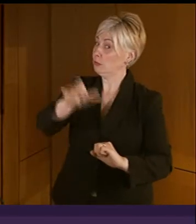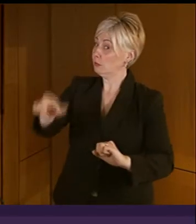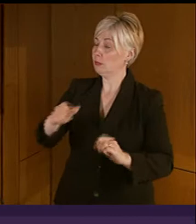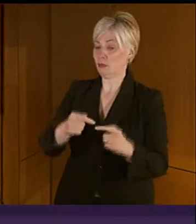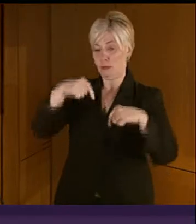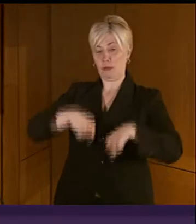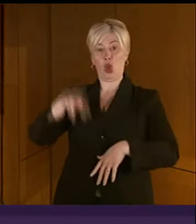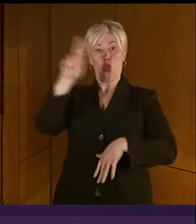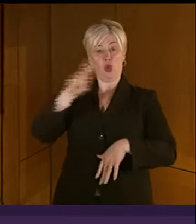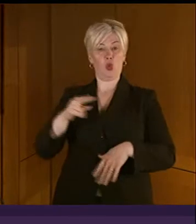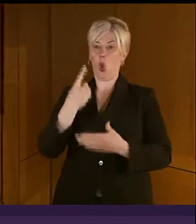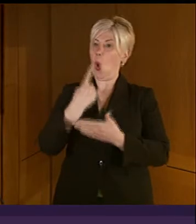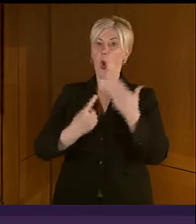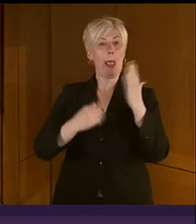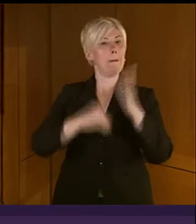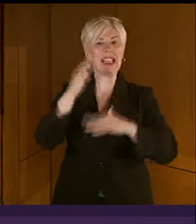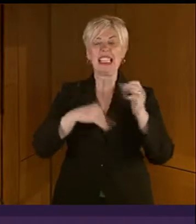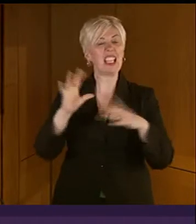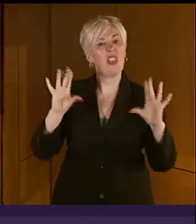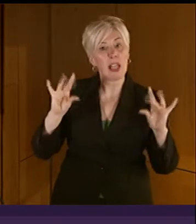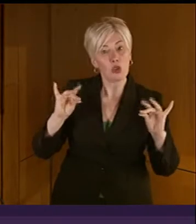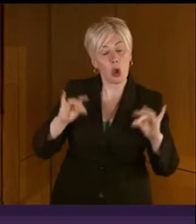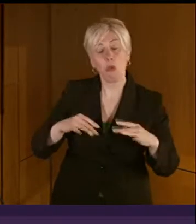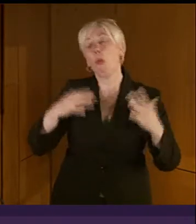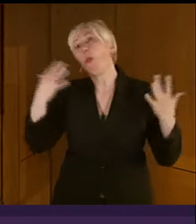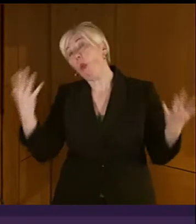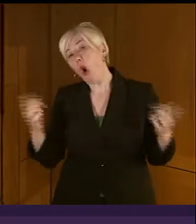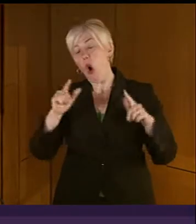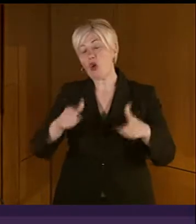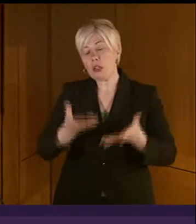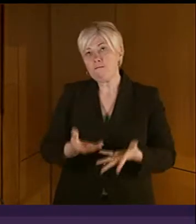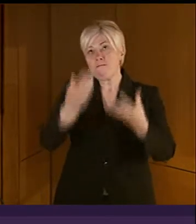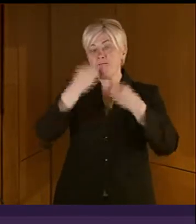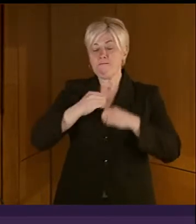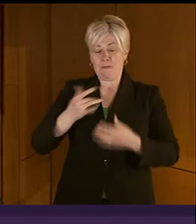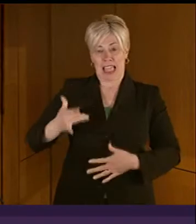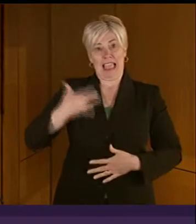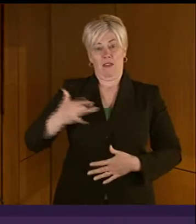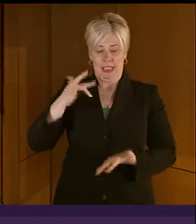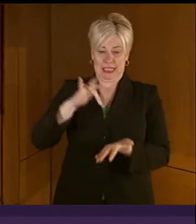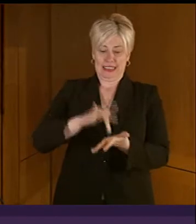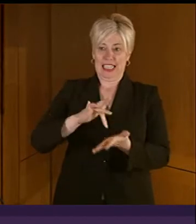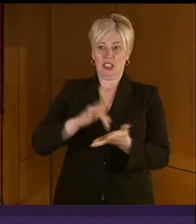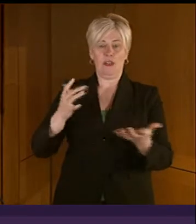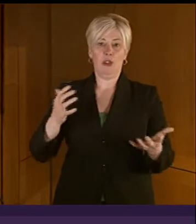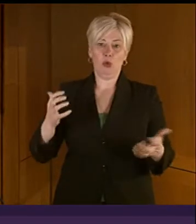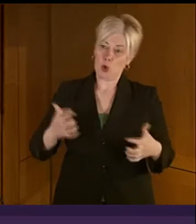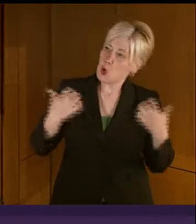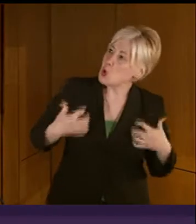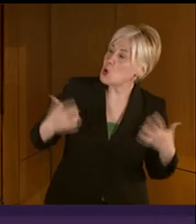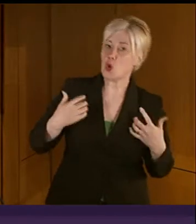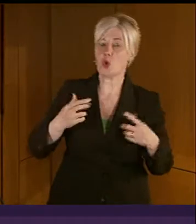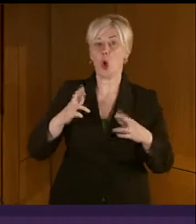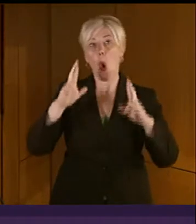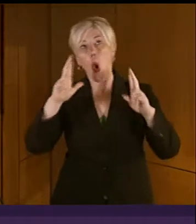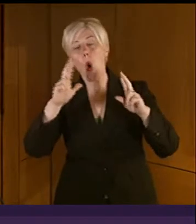going to be a place of stone and mortar or a living centre full of energy and hope to whose inspiration in years to